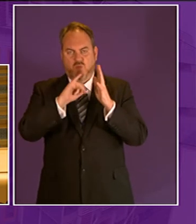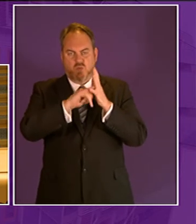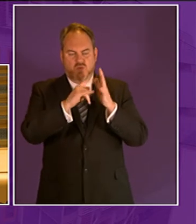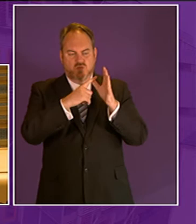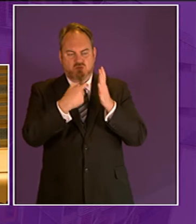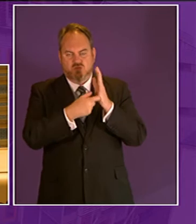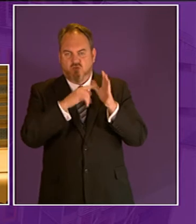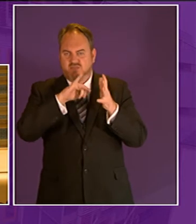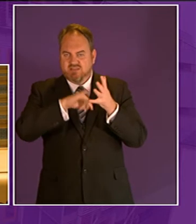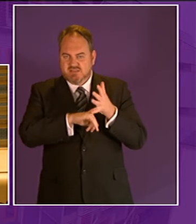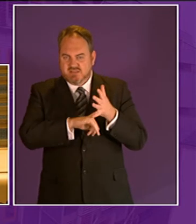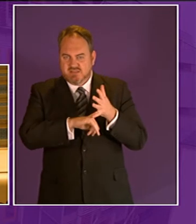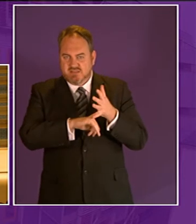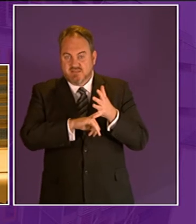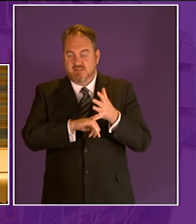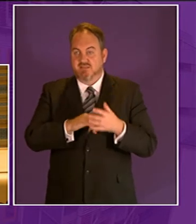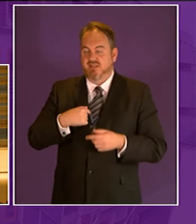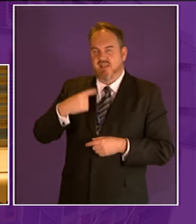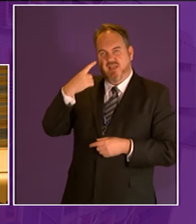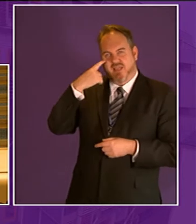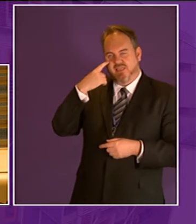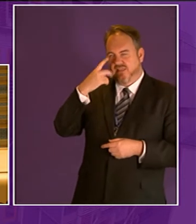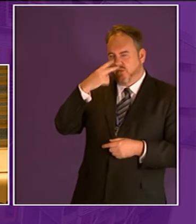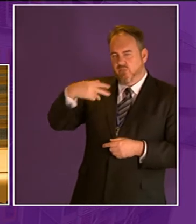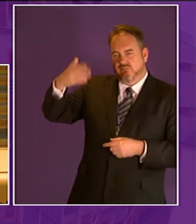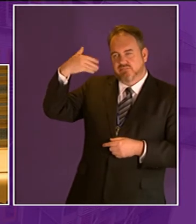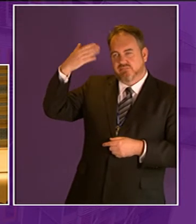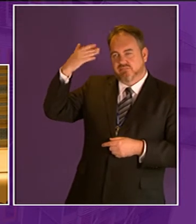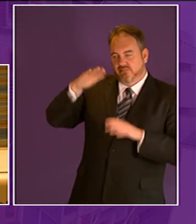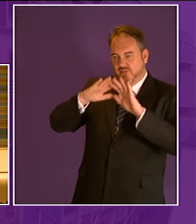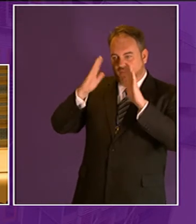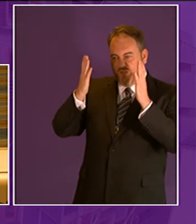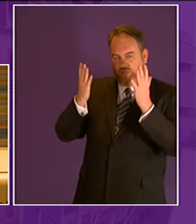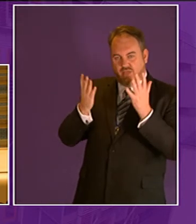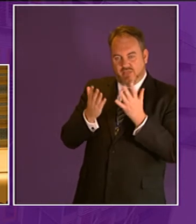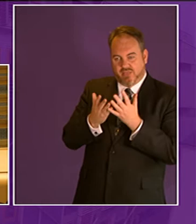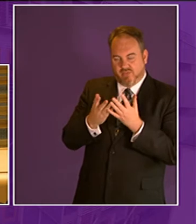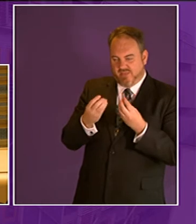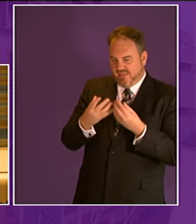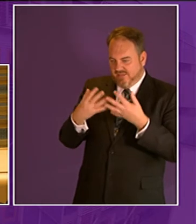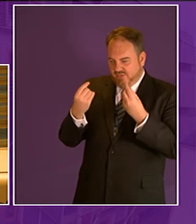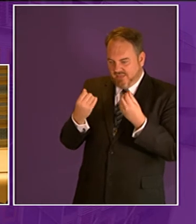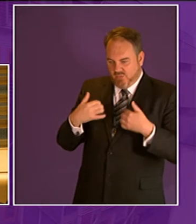picture a primordial earth with all the ingredients of life just waiting to be energized and then all of a sudden